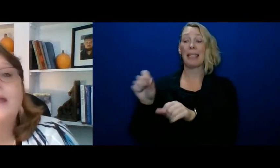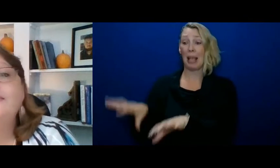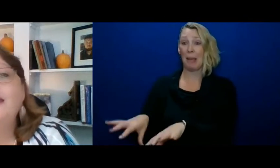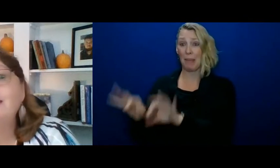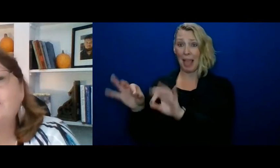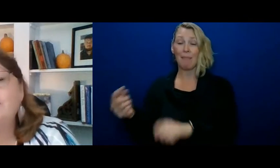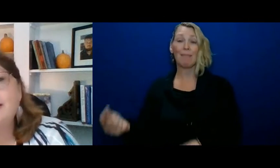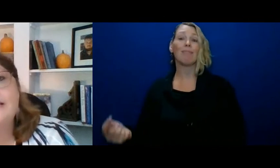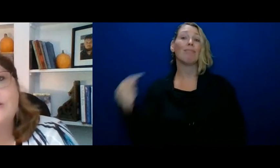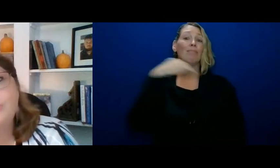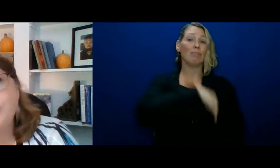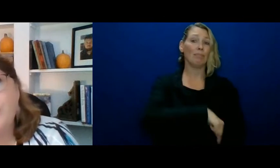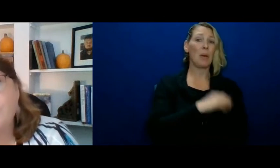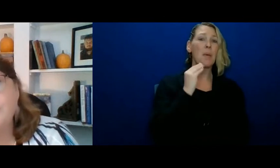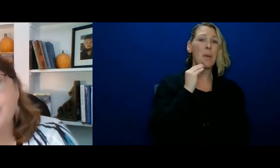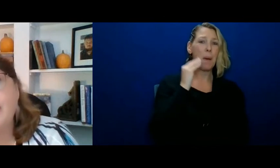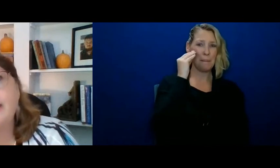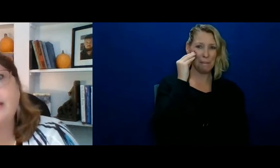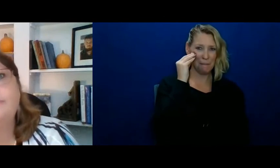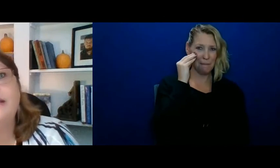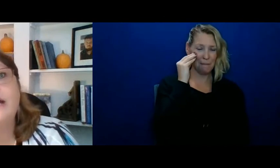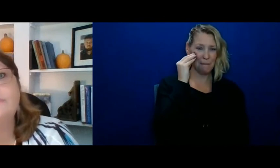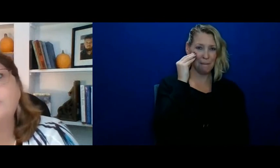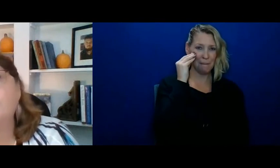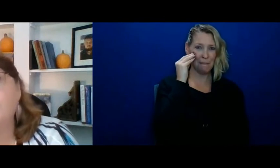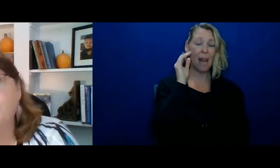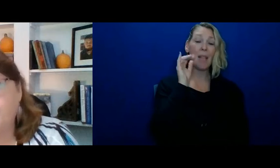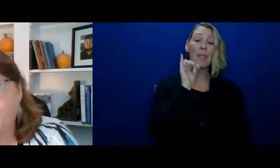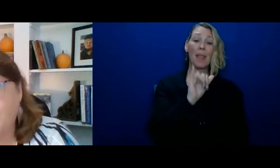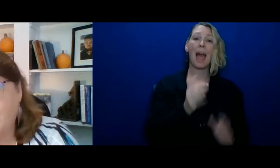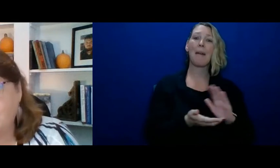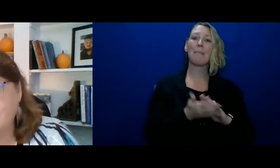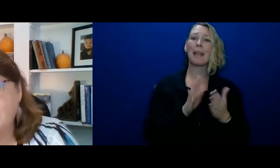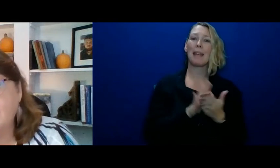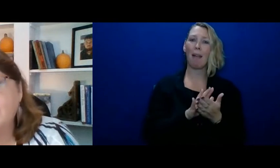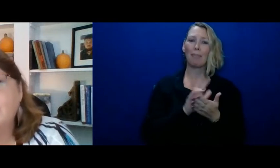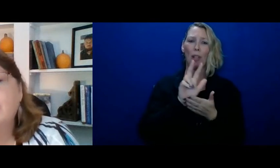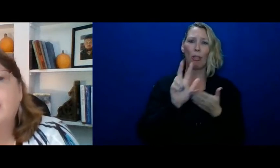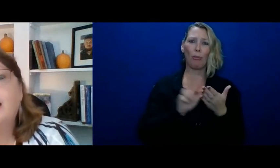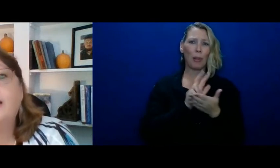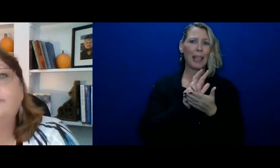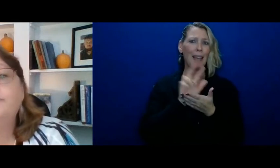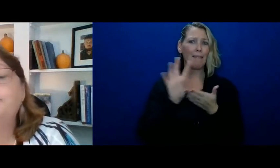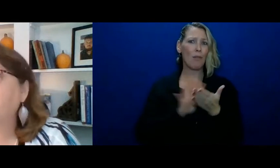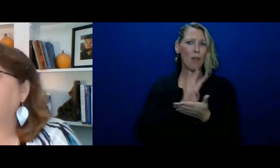home. That now takes his two-hour day and it becomes a three or four-hour day.